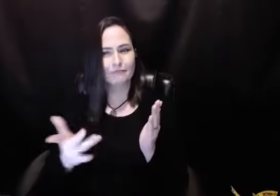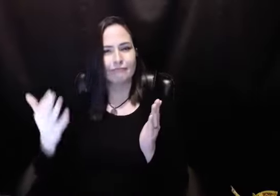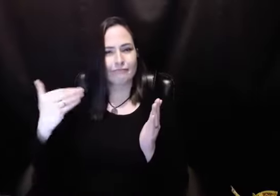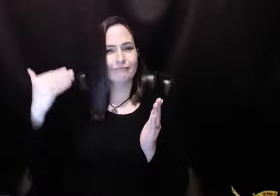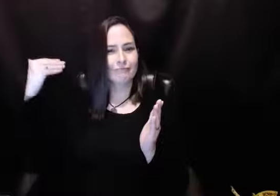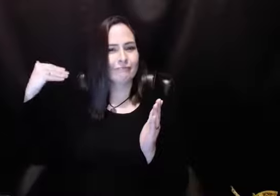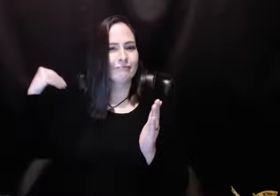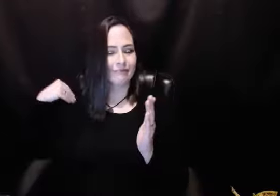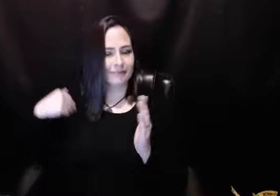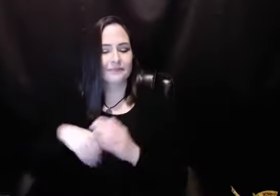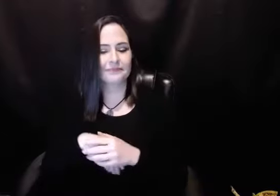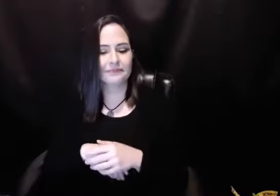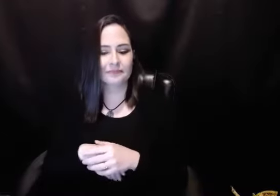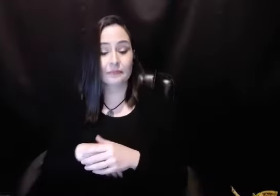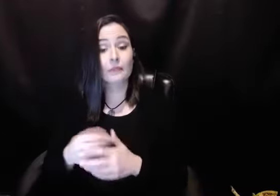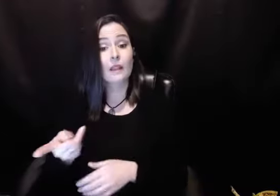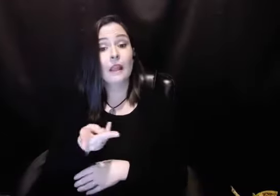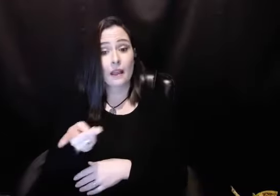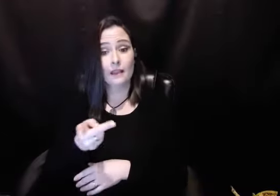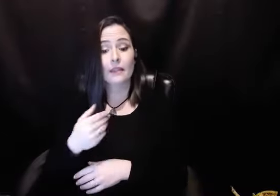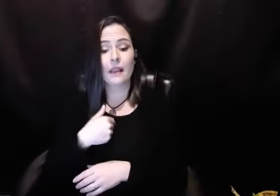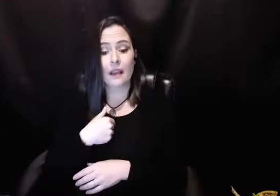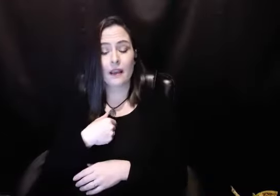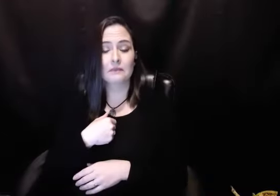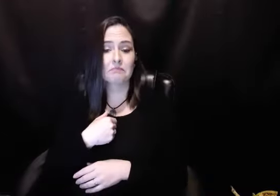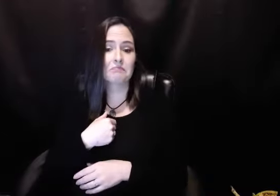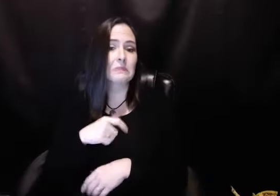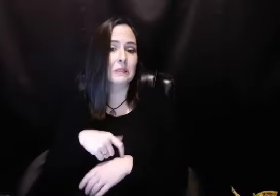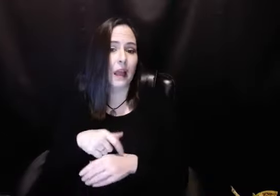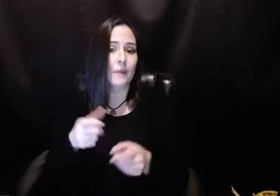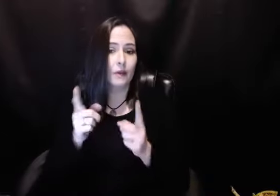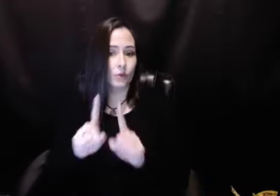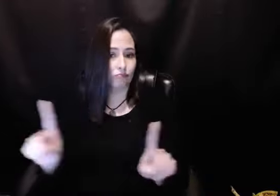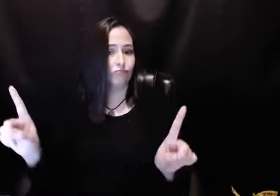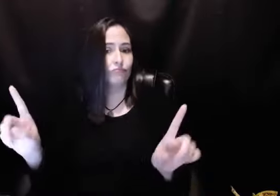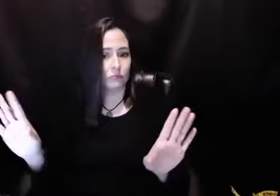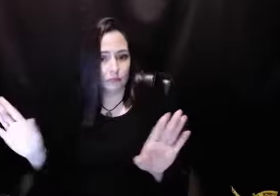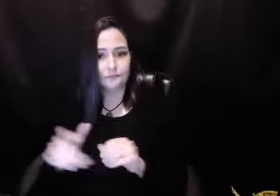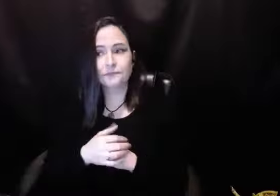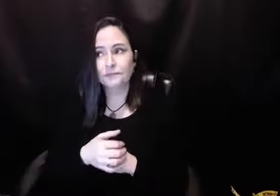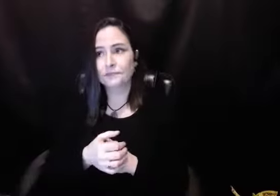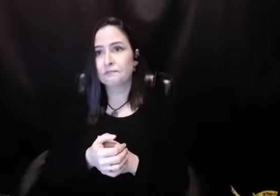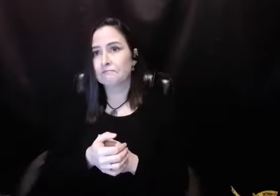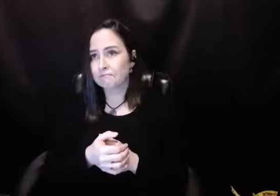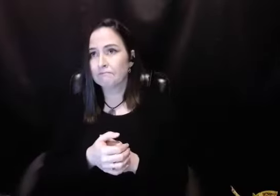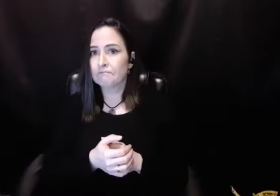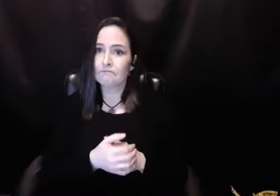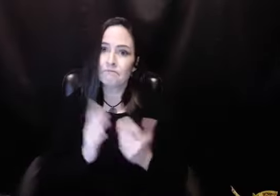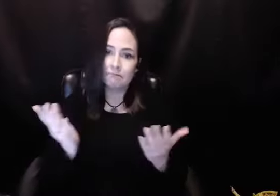have you, it was it was different than it had been with the others. And then they had a period where they were apart.